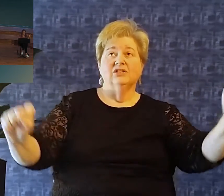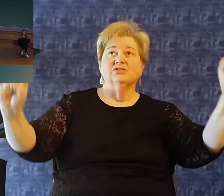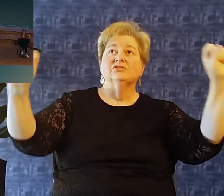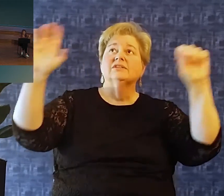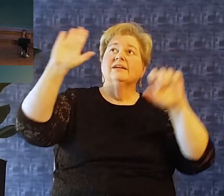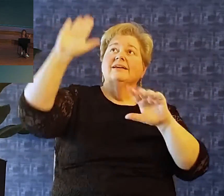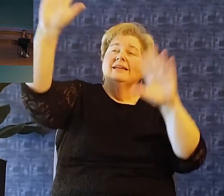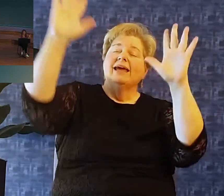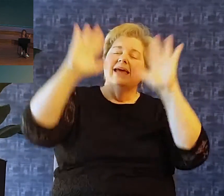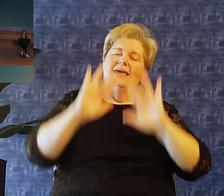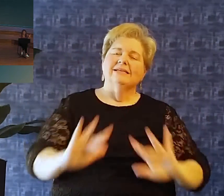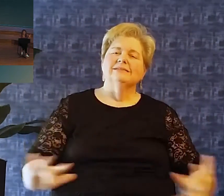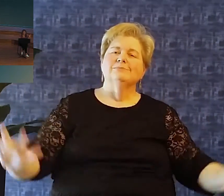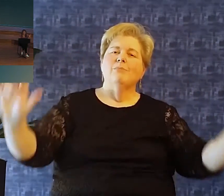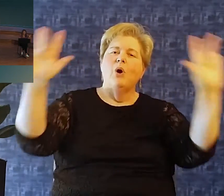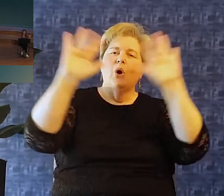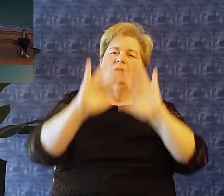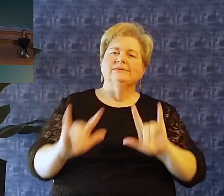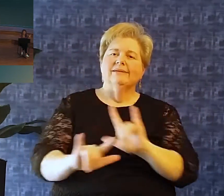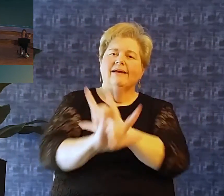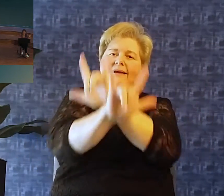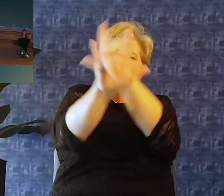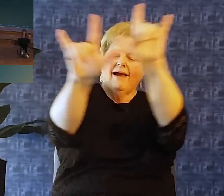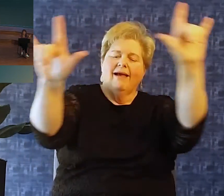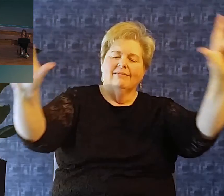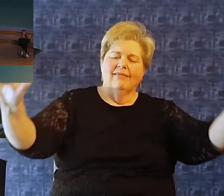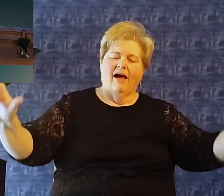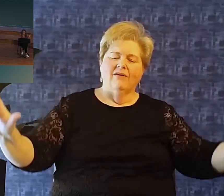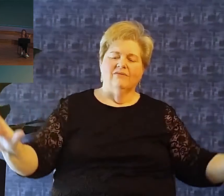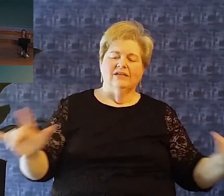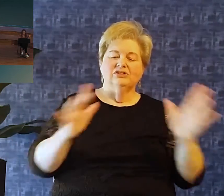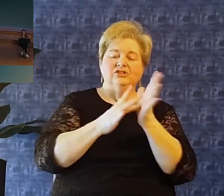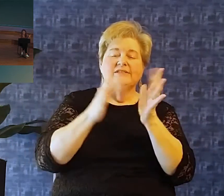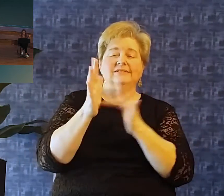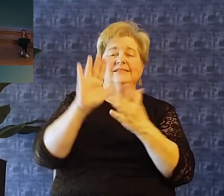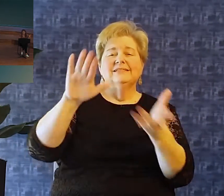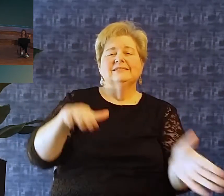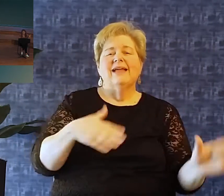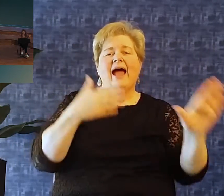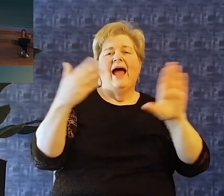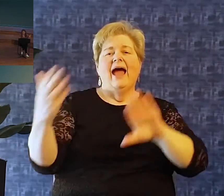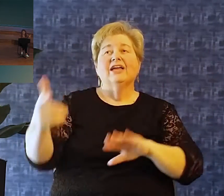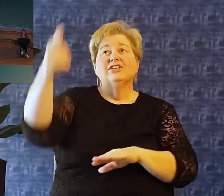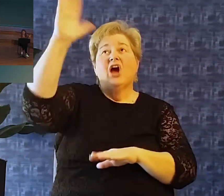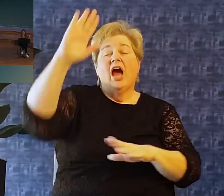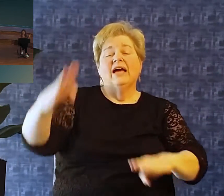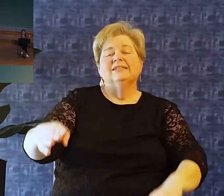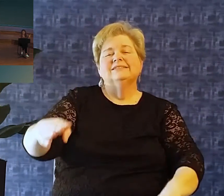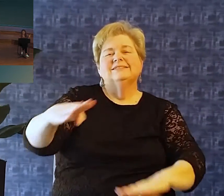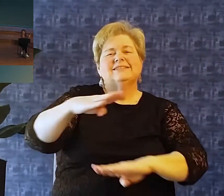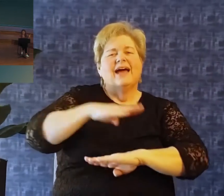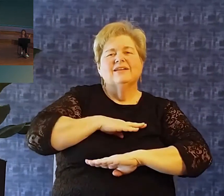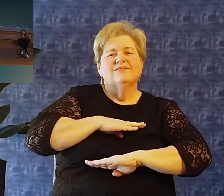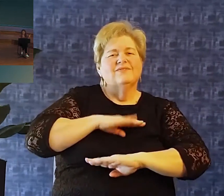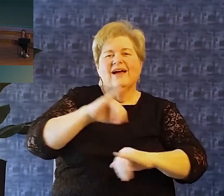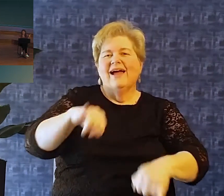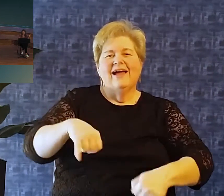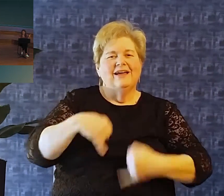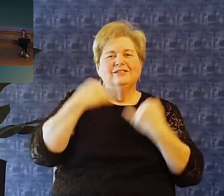that flows with mercy and love Breaking joy to the city